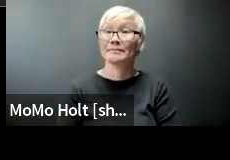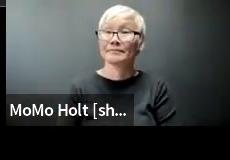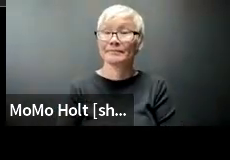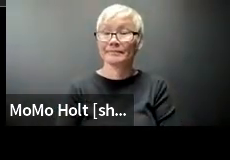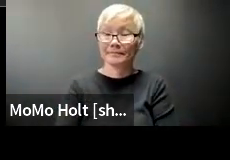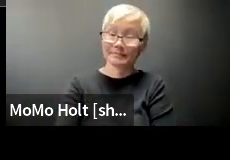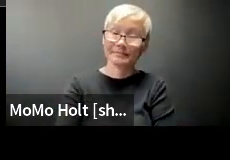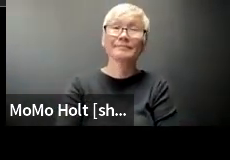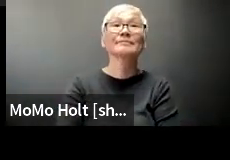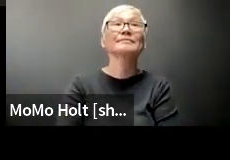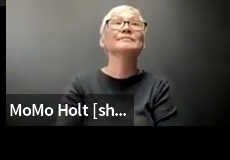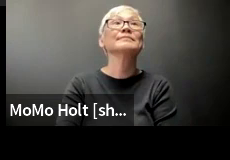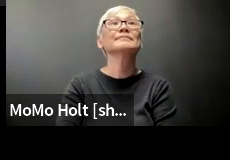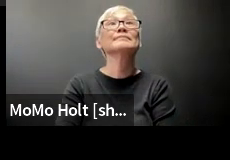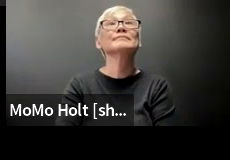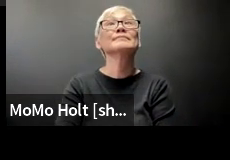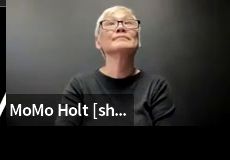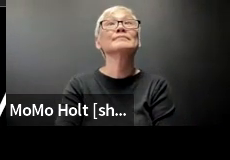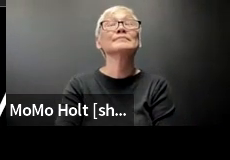remember i